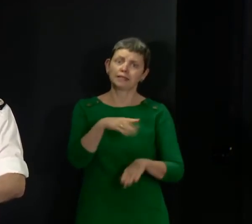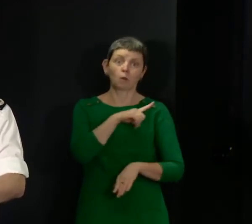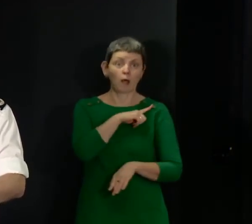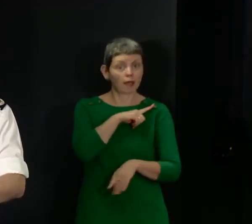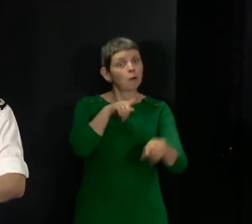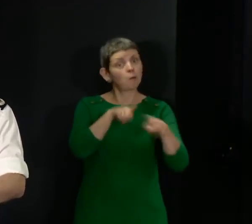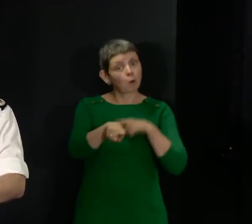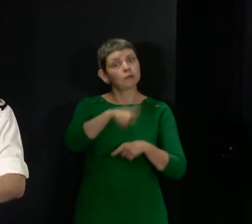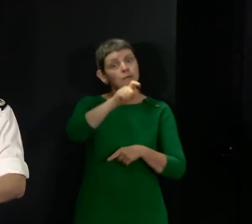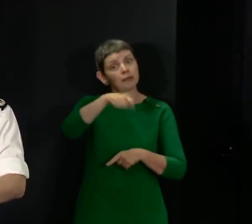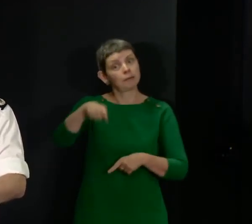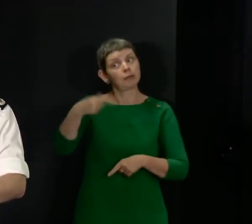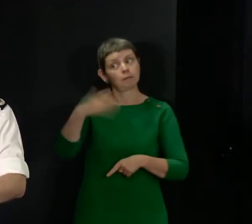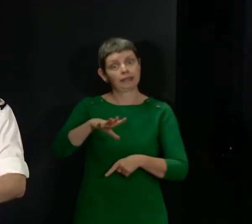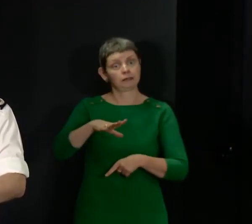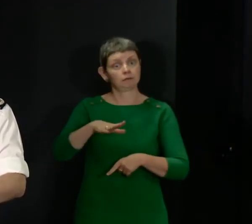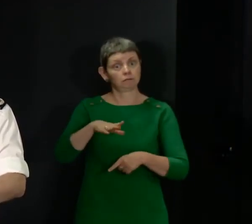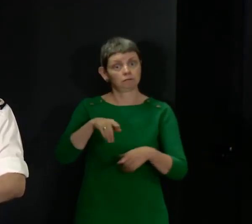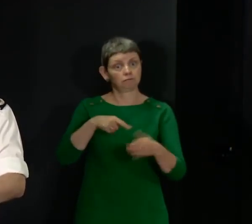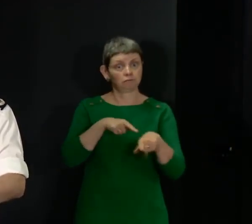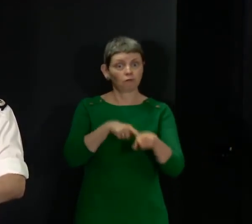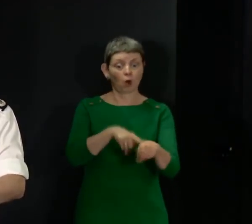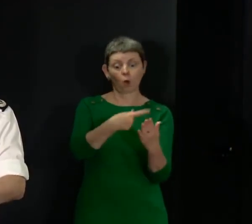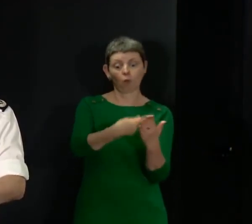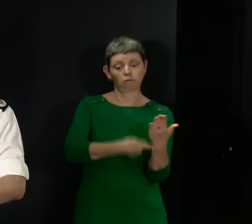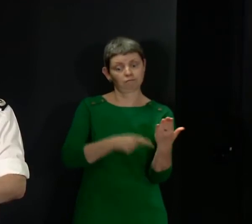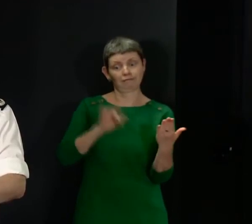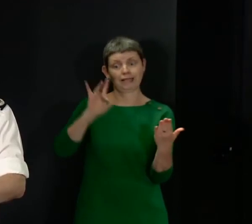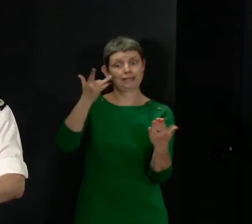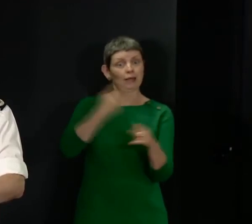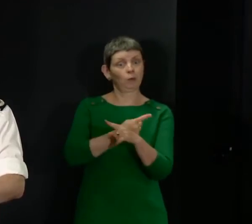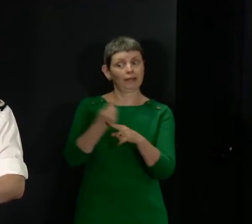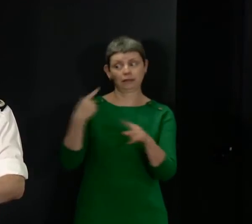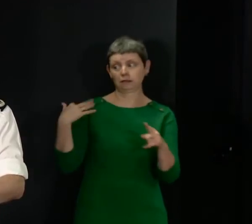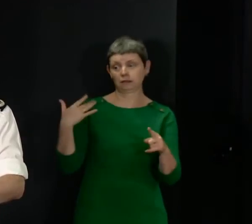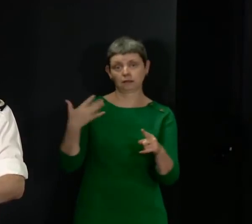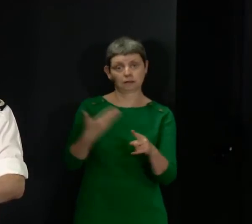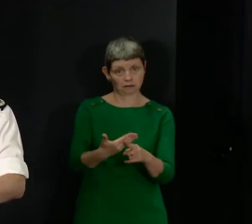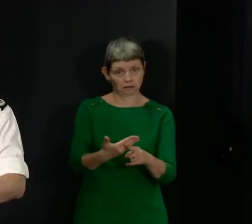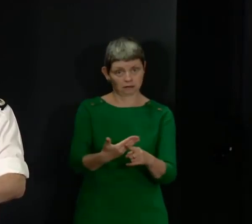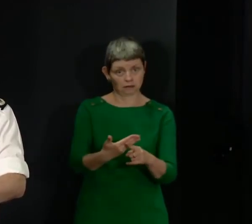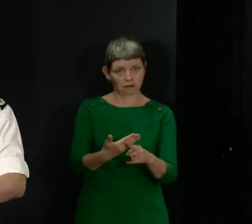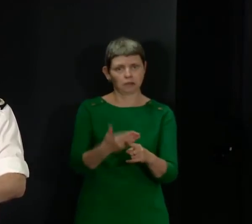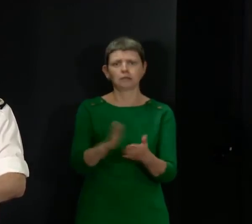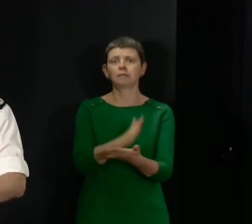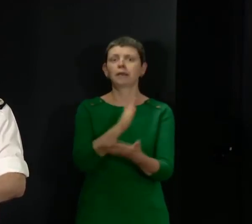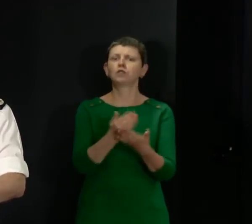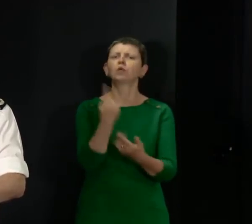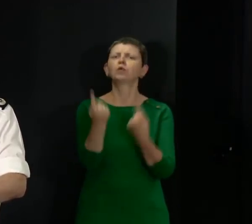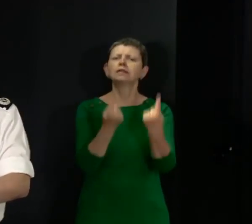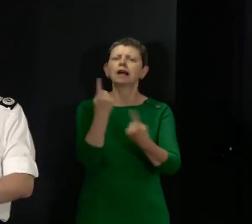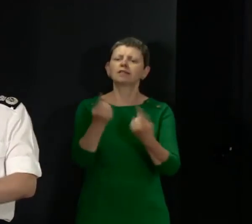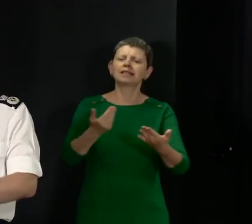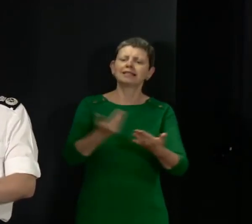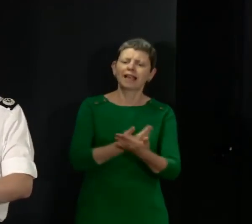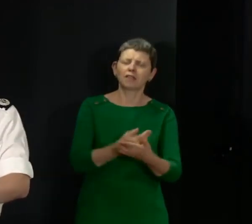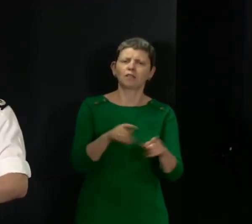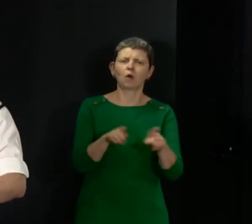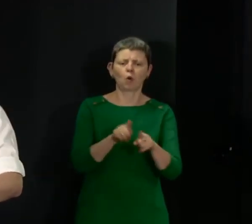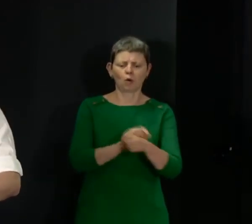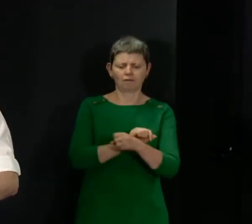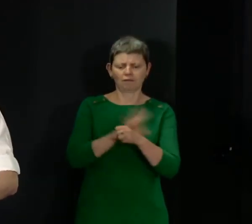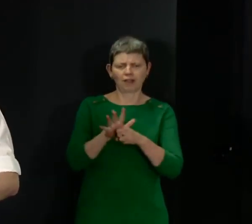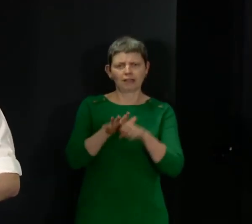thankfully done over the past ten weeks or so, to keep themselves and others safe, and to prevent the spread of coronavirus.